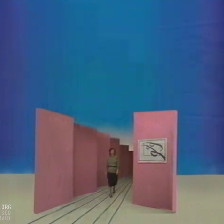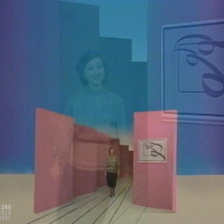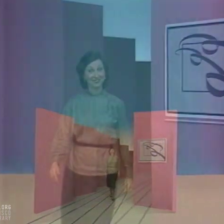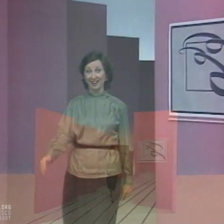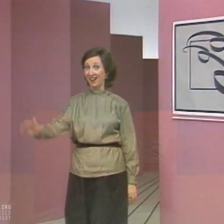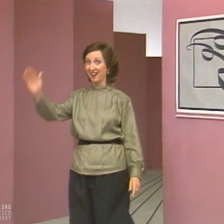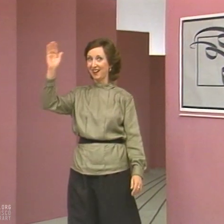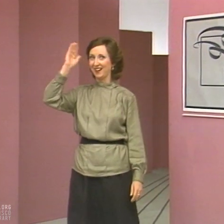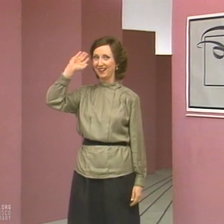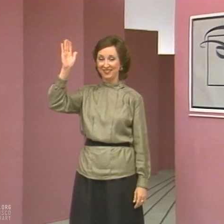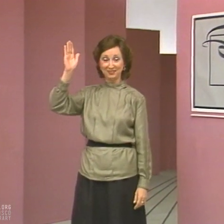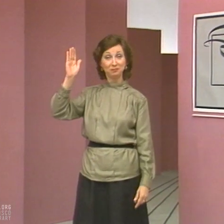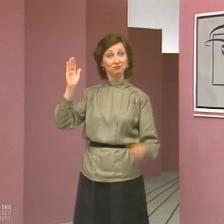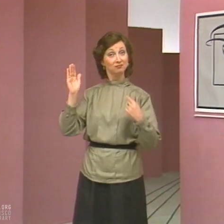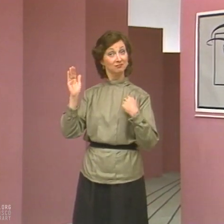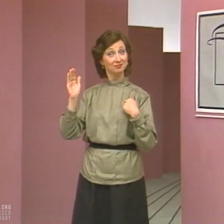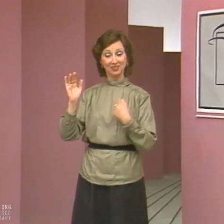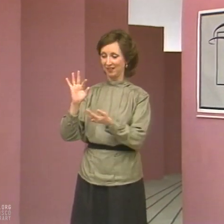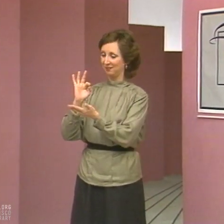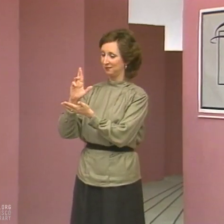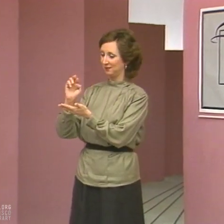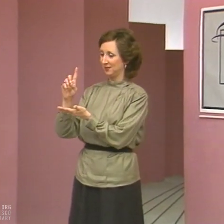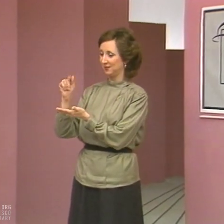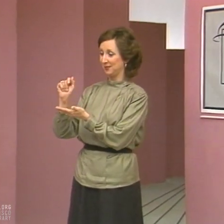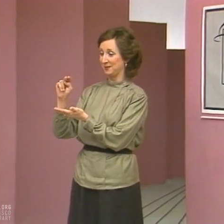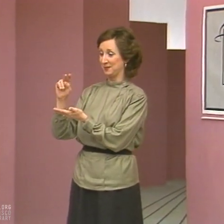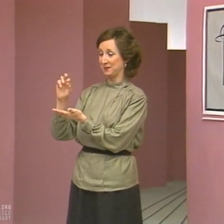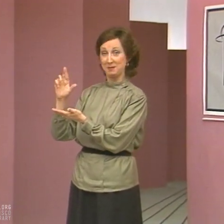Transcribed Hello, I'm Freda Norman.